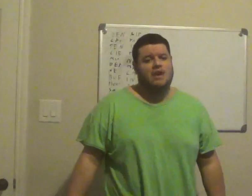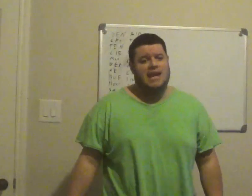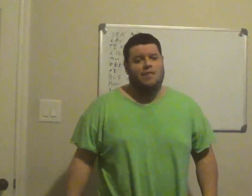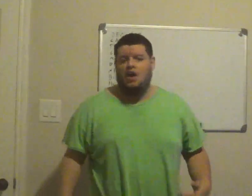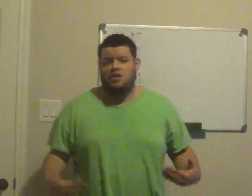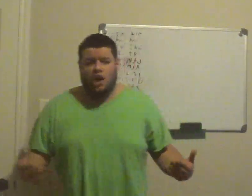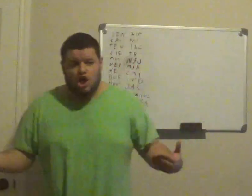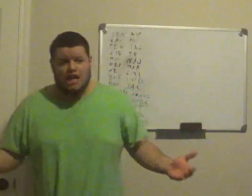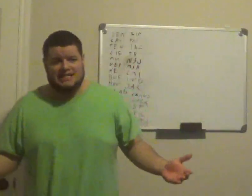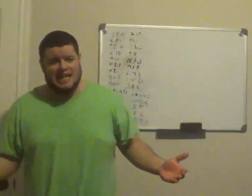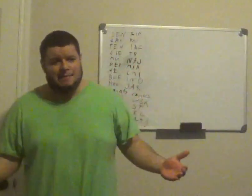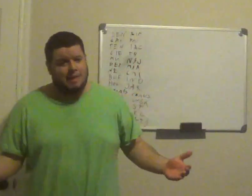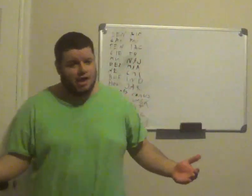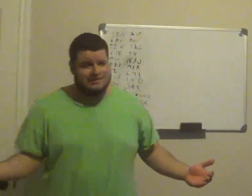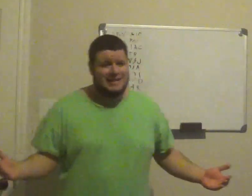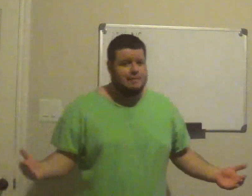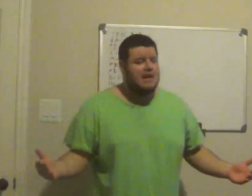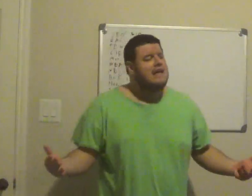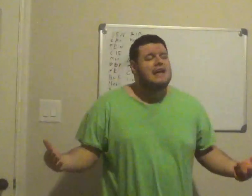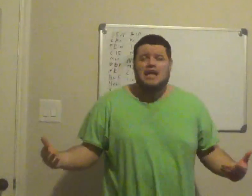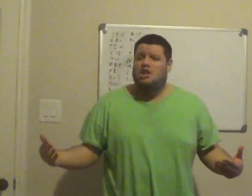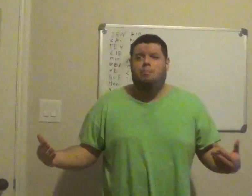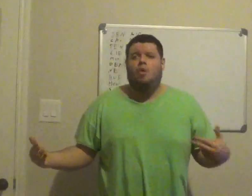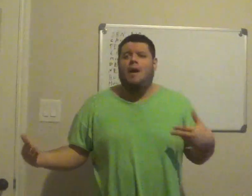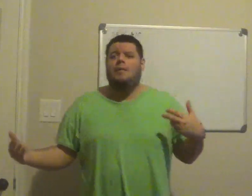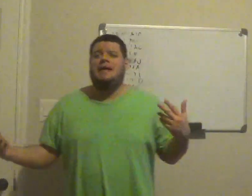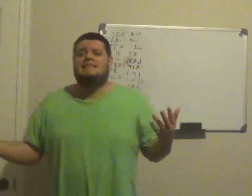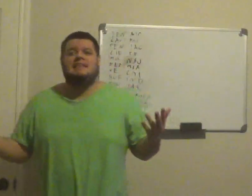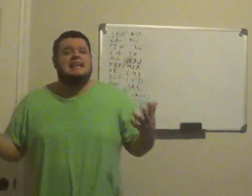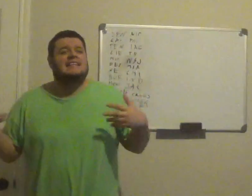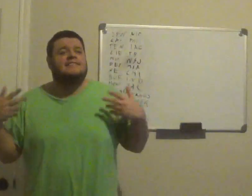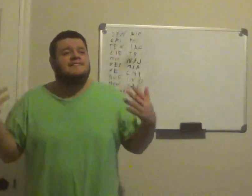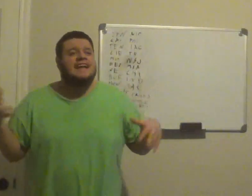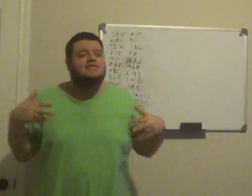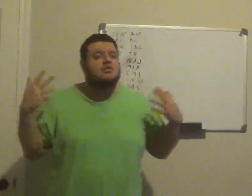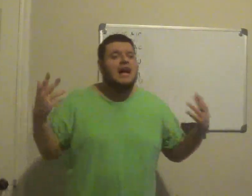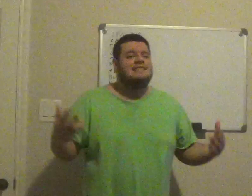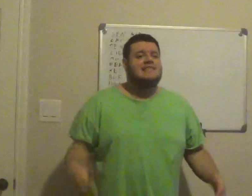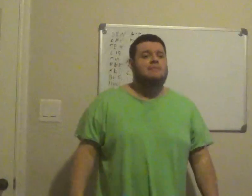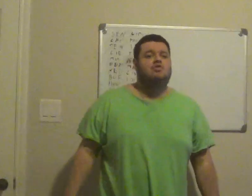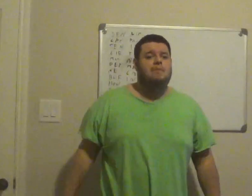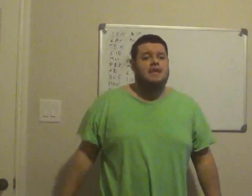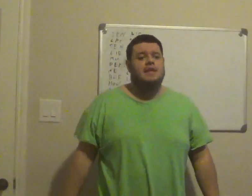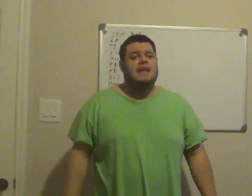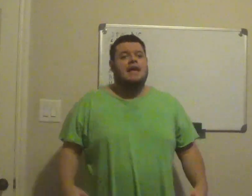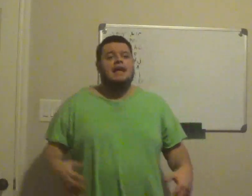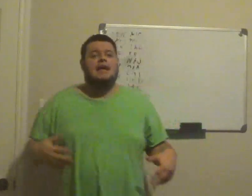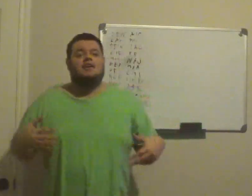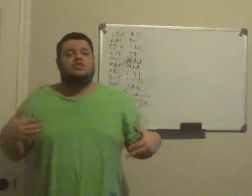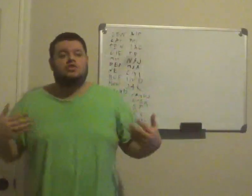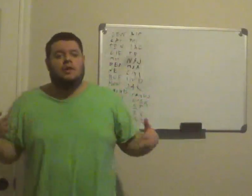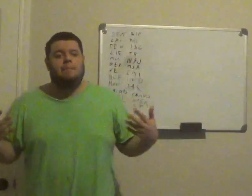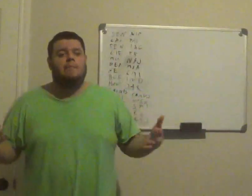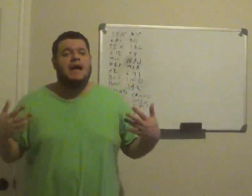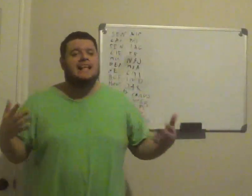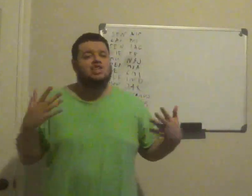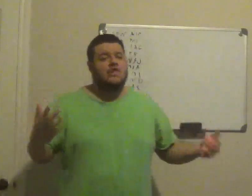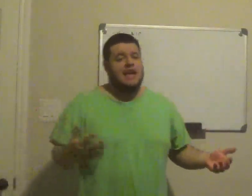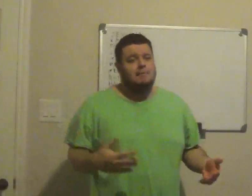right now, they're a good team, they have a good team, the problem is, the fans do not seem to be sucked into them,